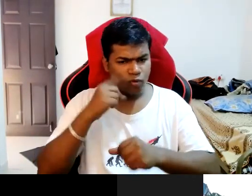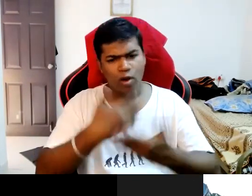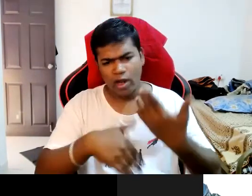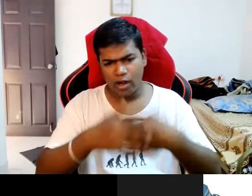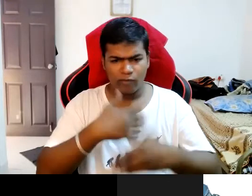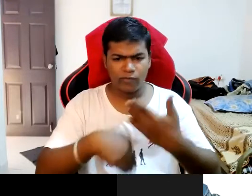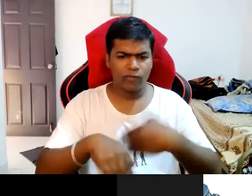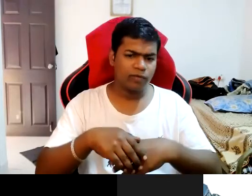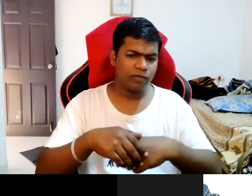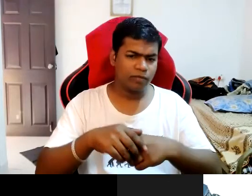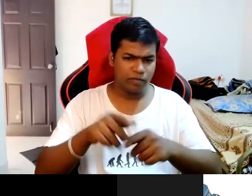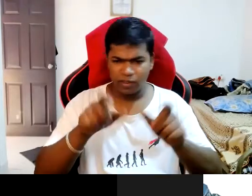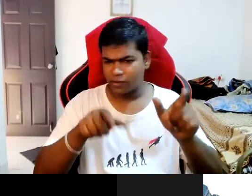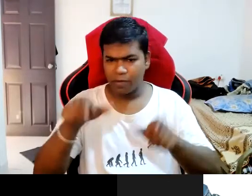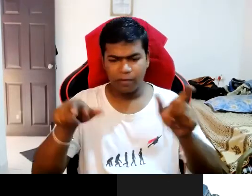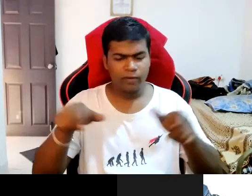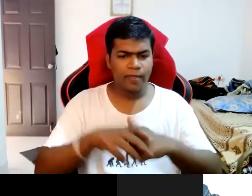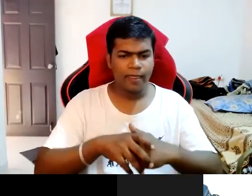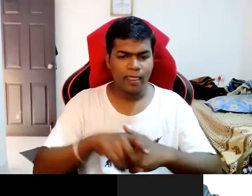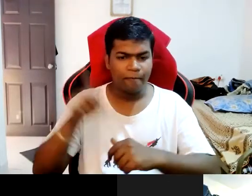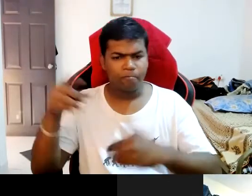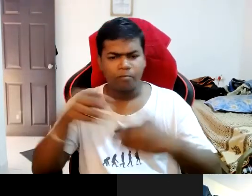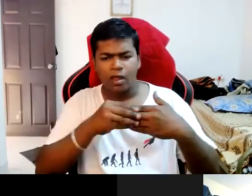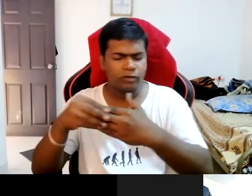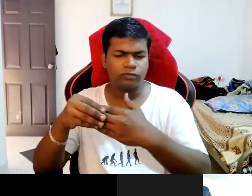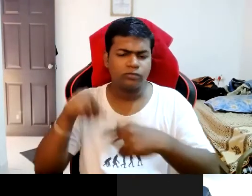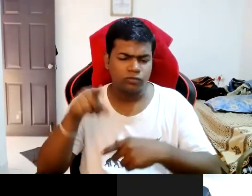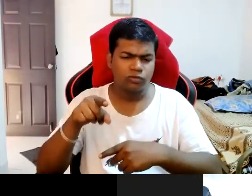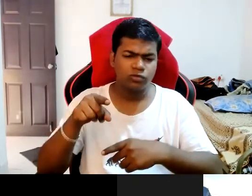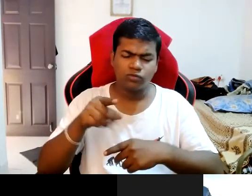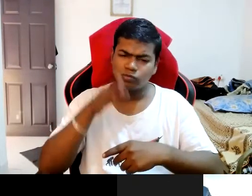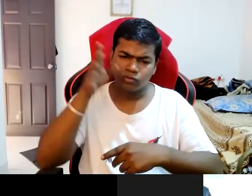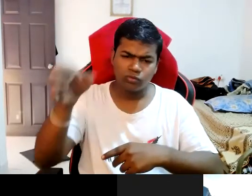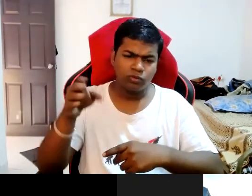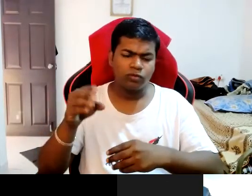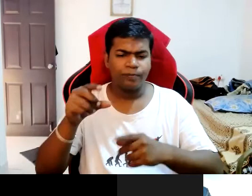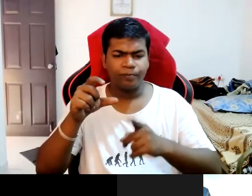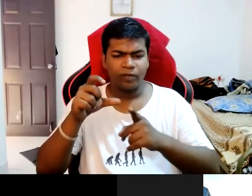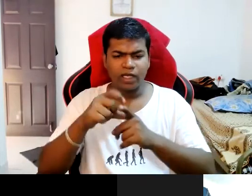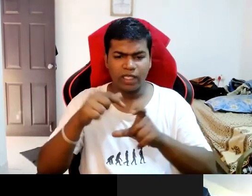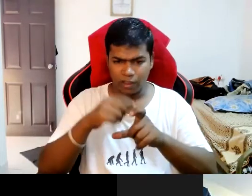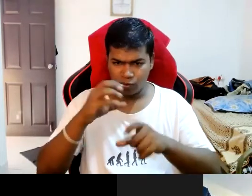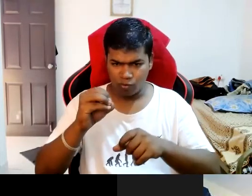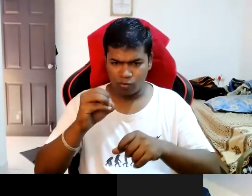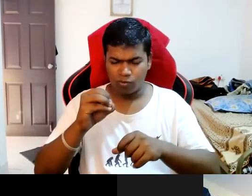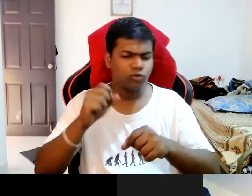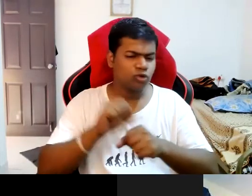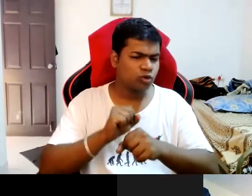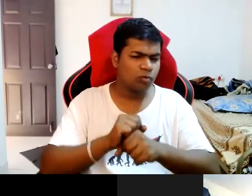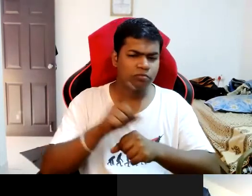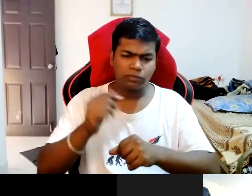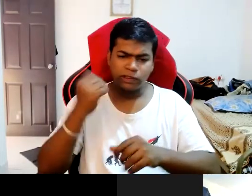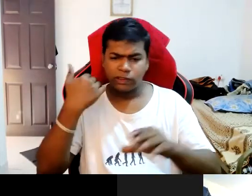people uh so he was referred me and I sent my resume by online only so